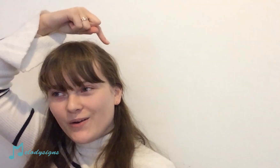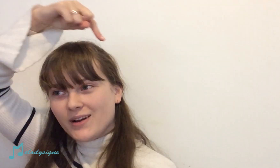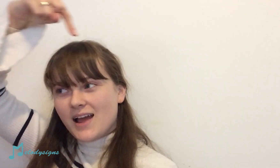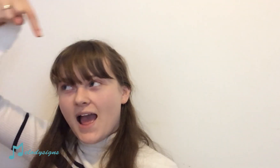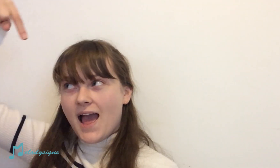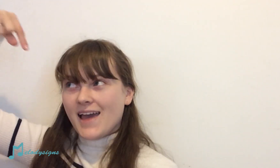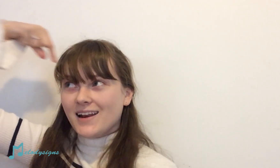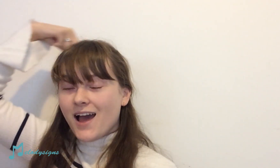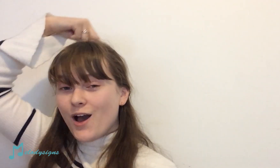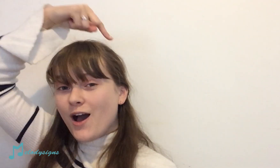halo